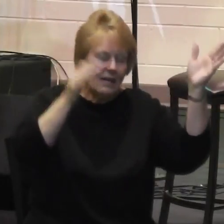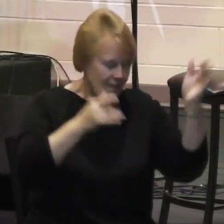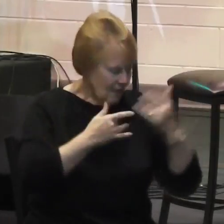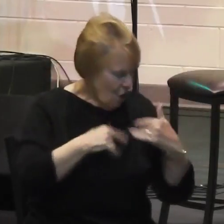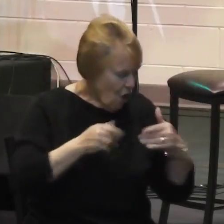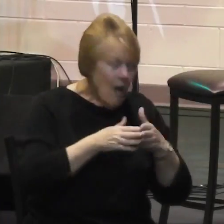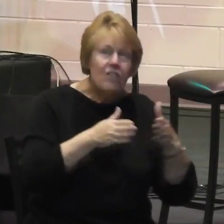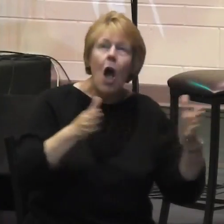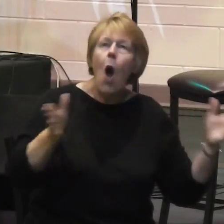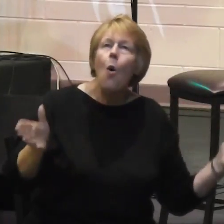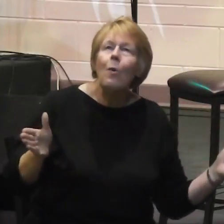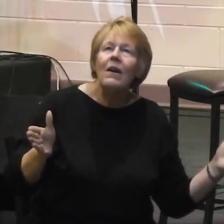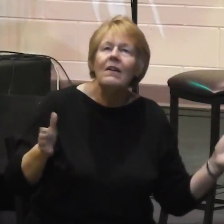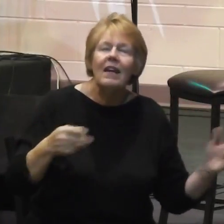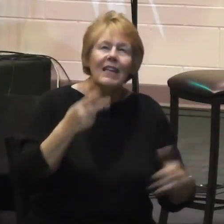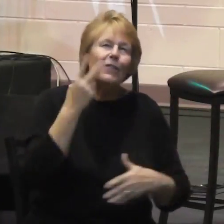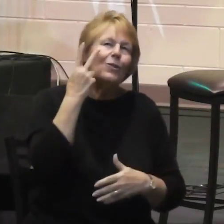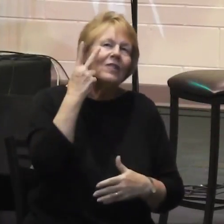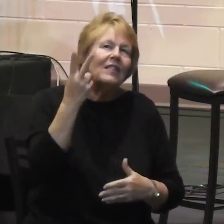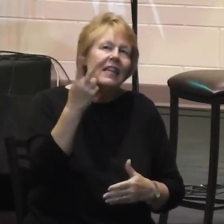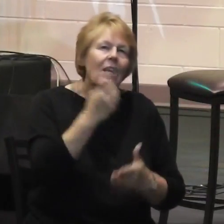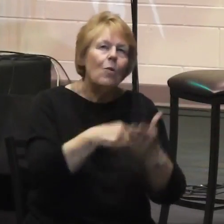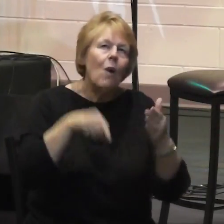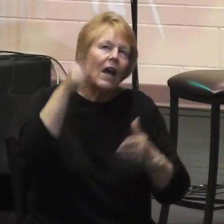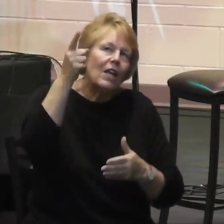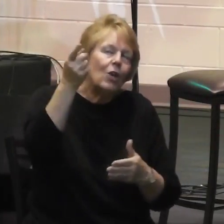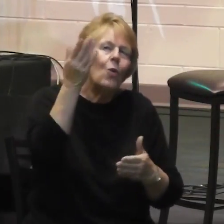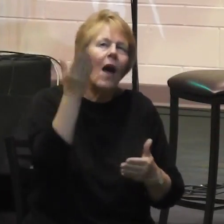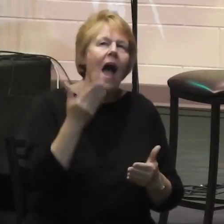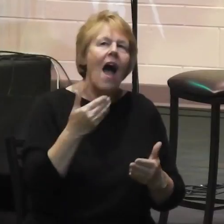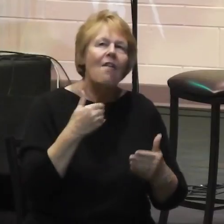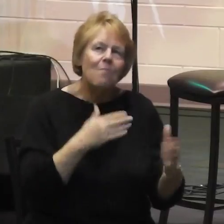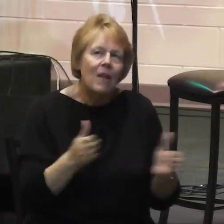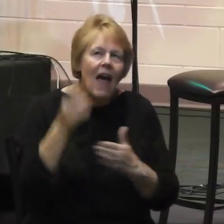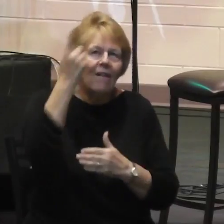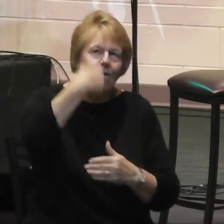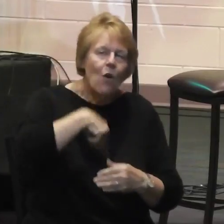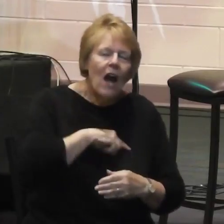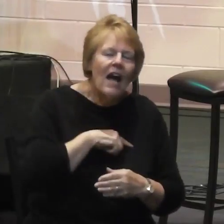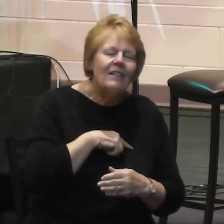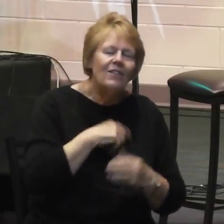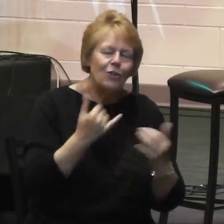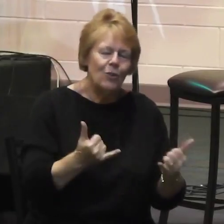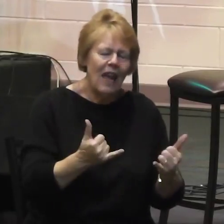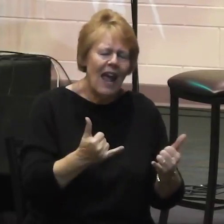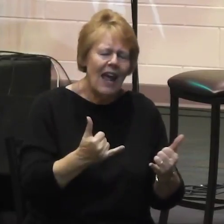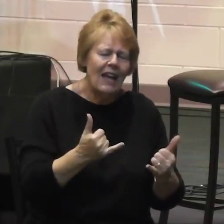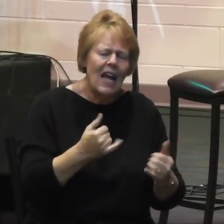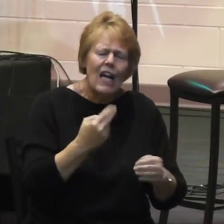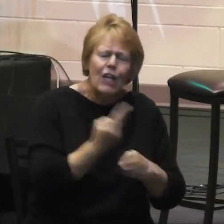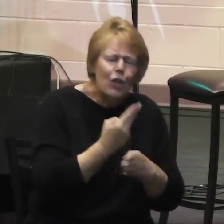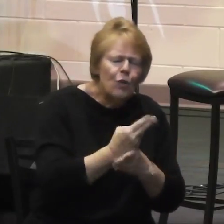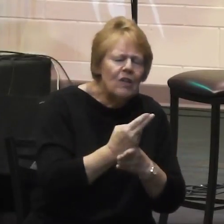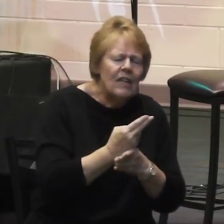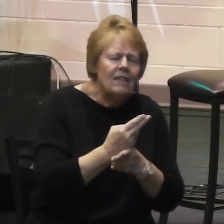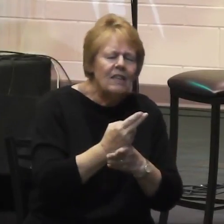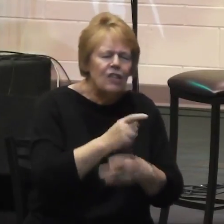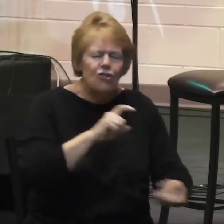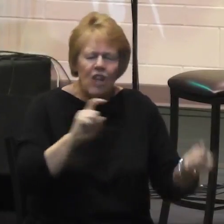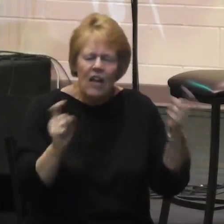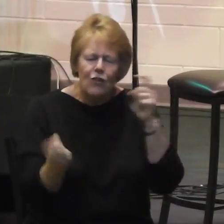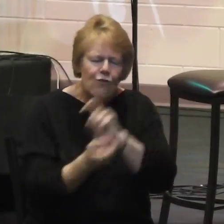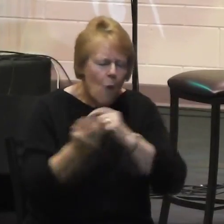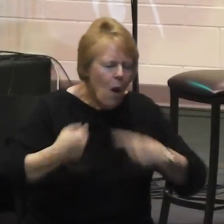you have laid out for us to receive today. May you use it, O Lord, to transform us, to change us, to encourage us,